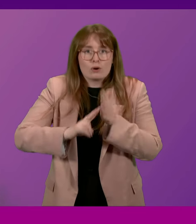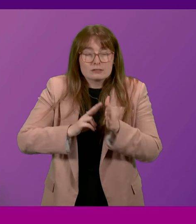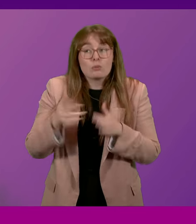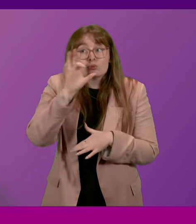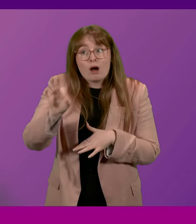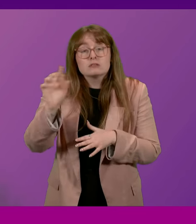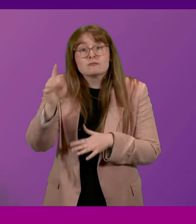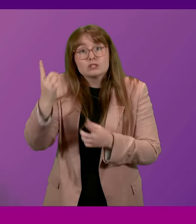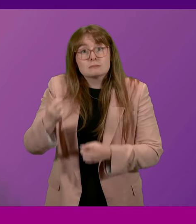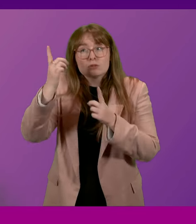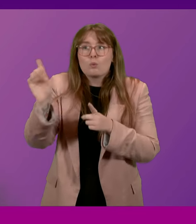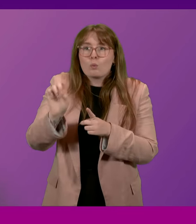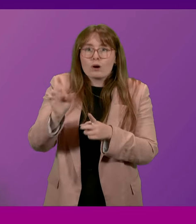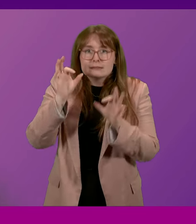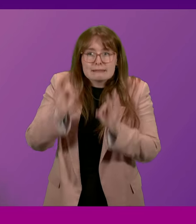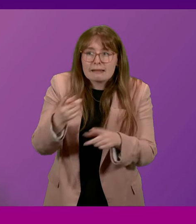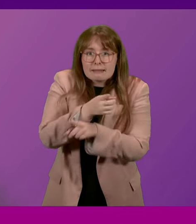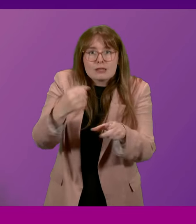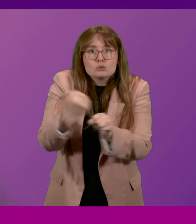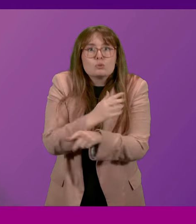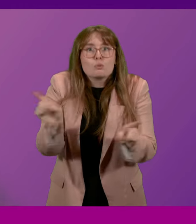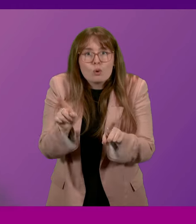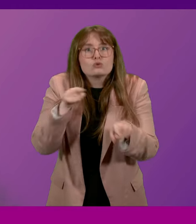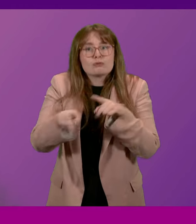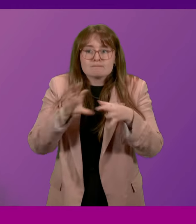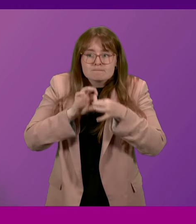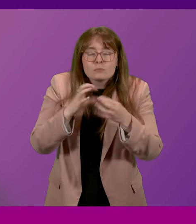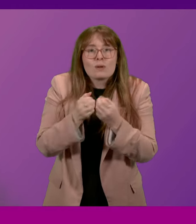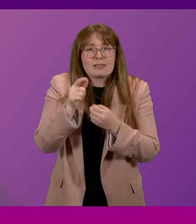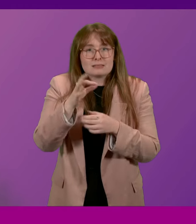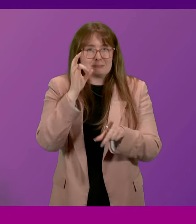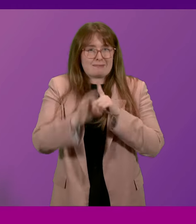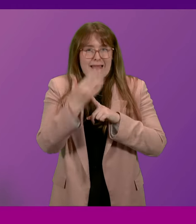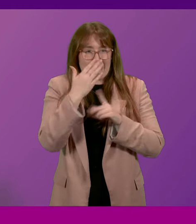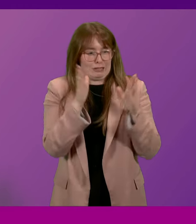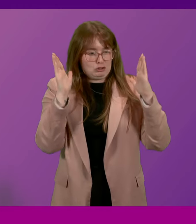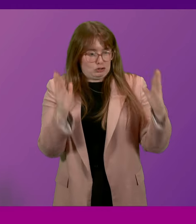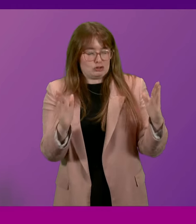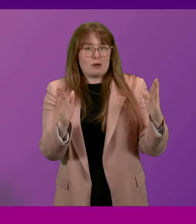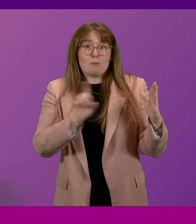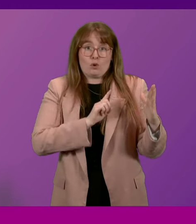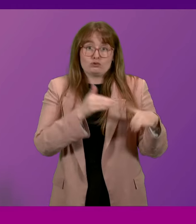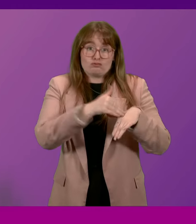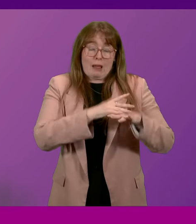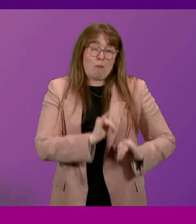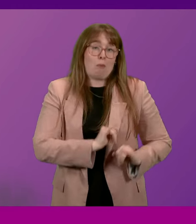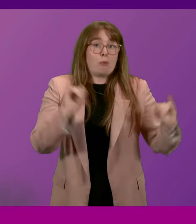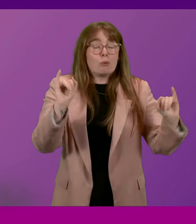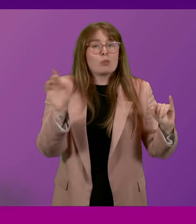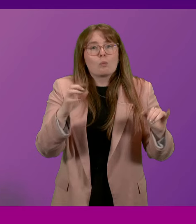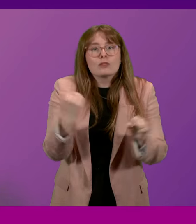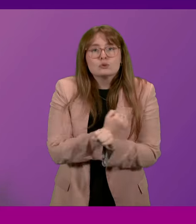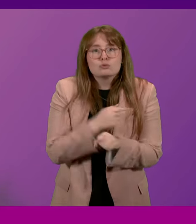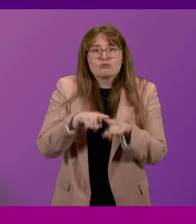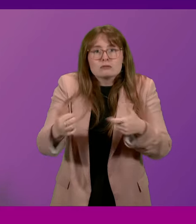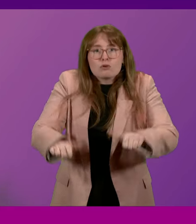the First Minister, what exactly are they doing to engage with this age group, given the severity of these crimes? Because in the face of it,